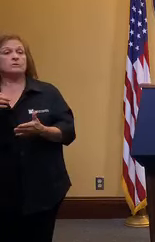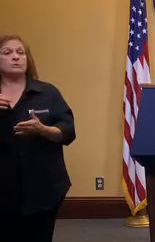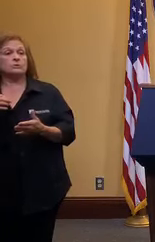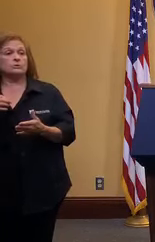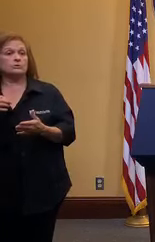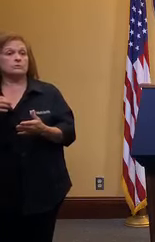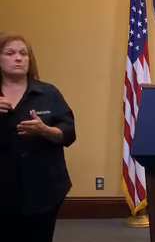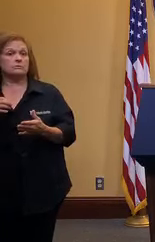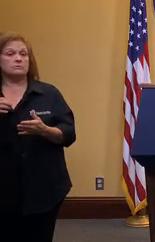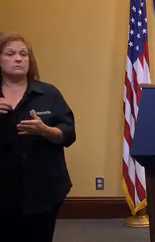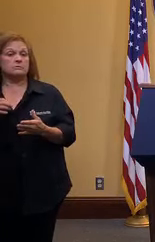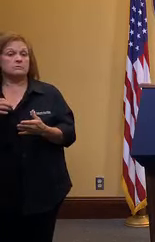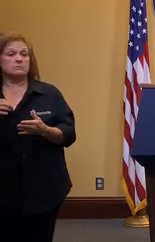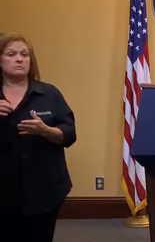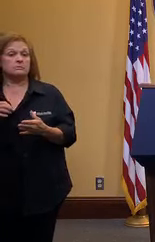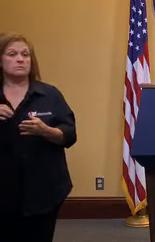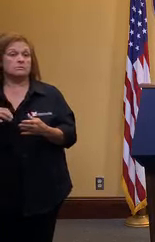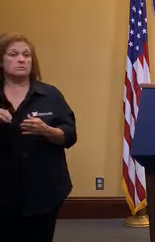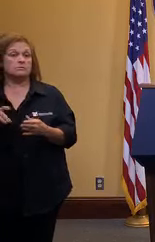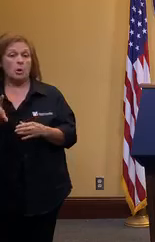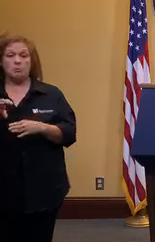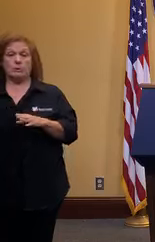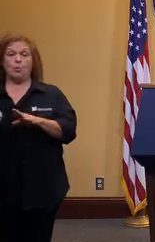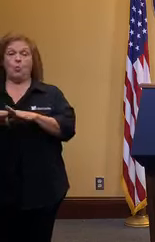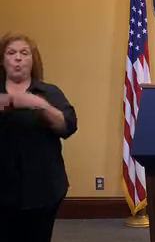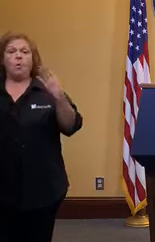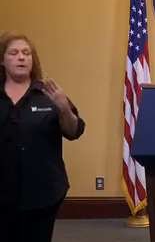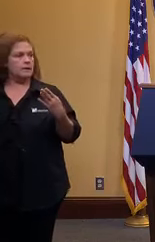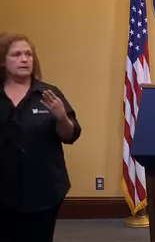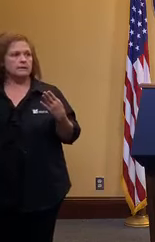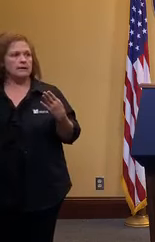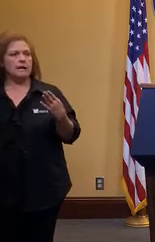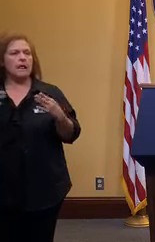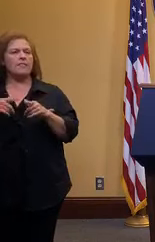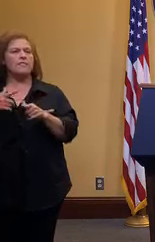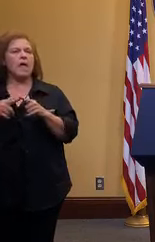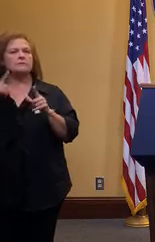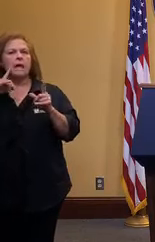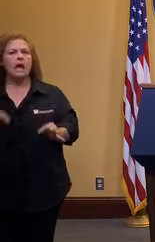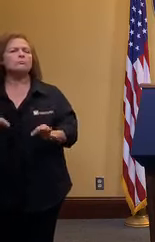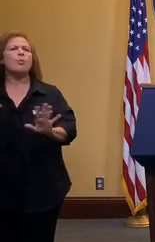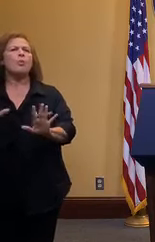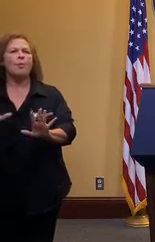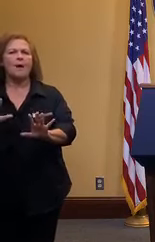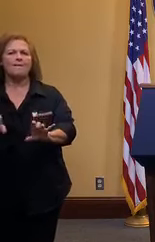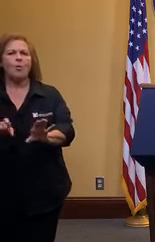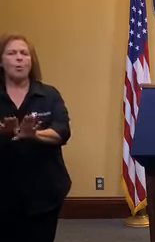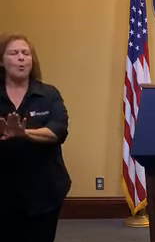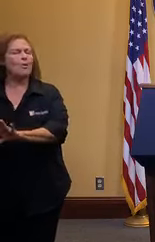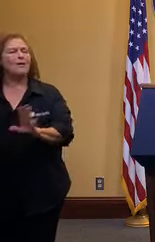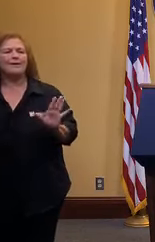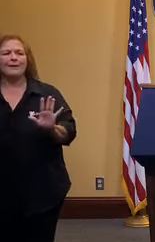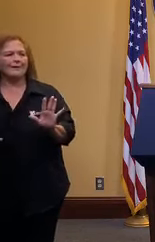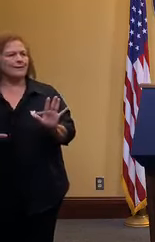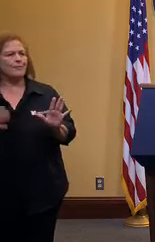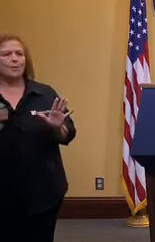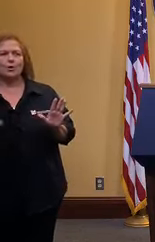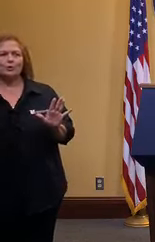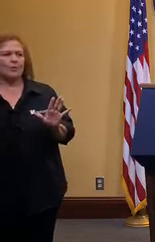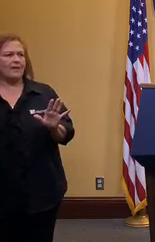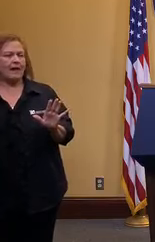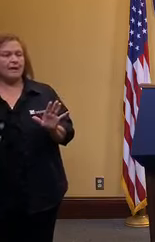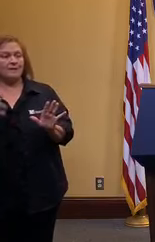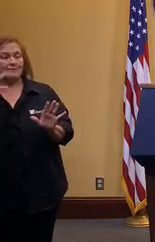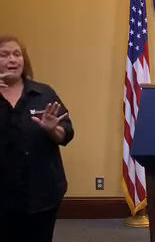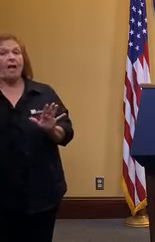too fully and then having to pull back would be worse than where we are now i mean you can just look at countries that are doing this